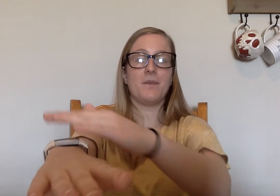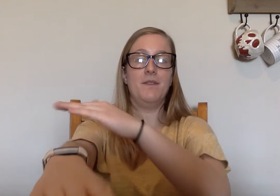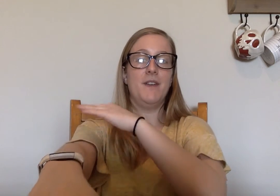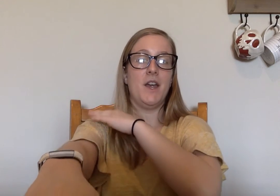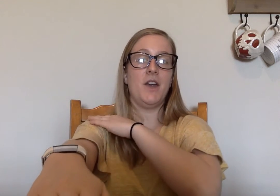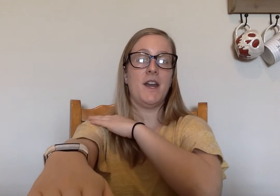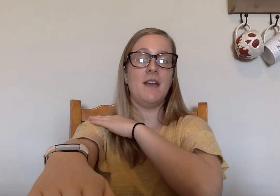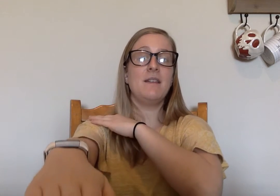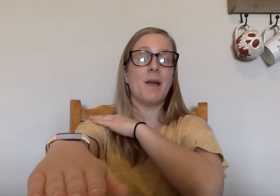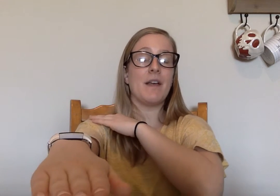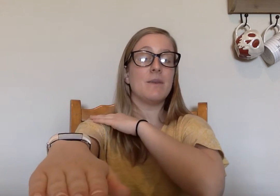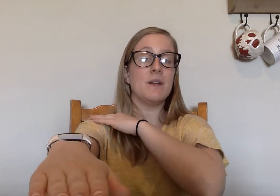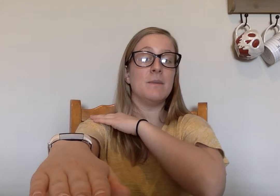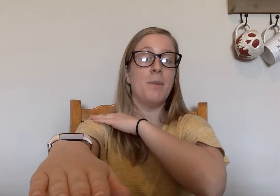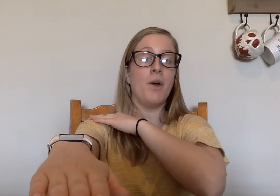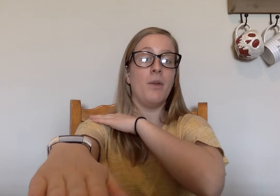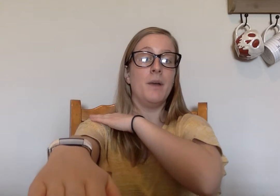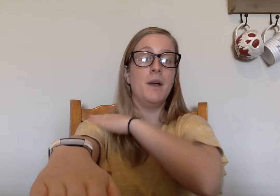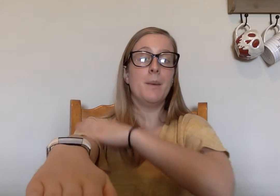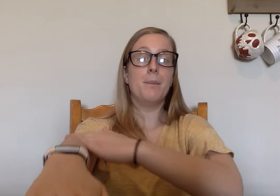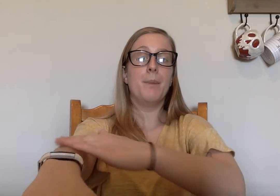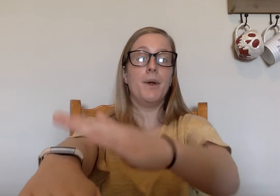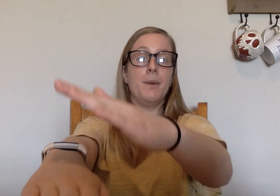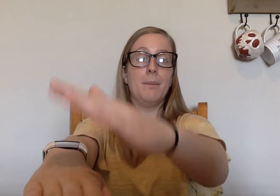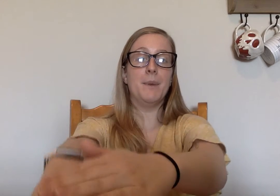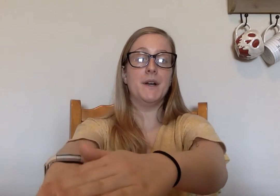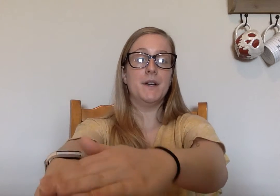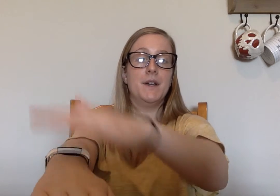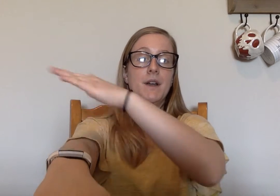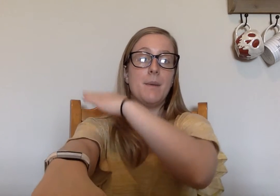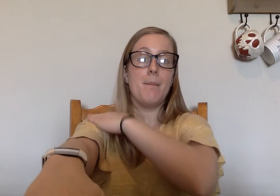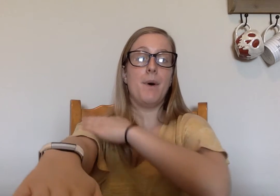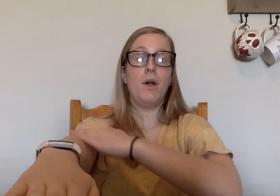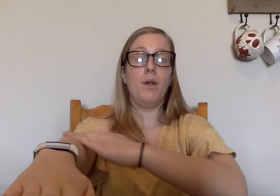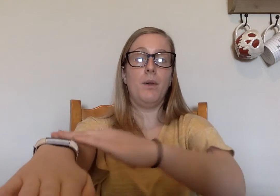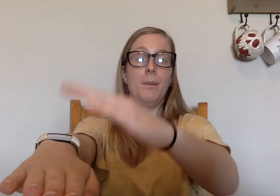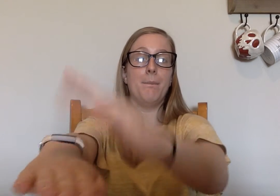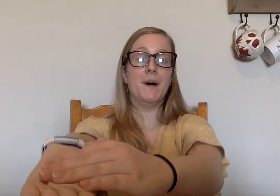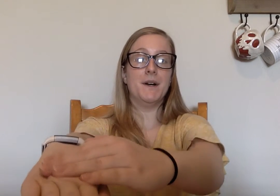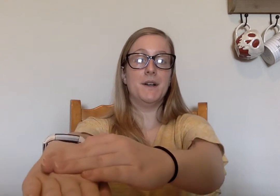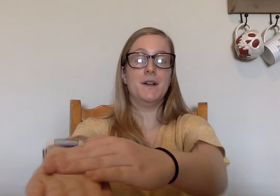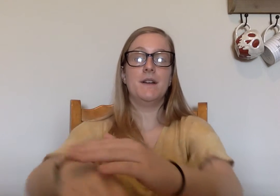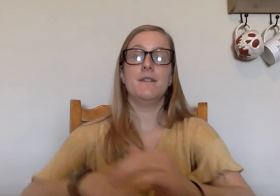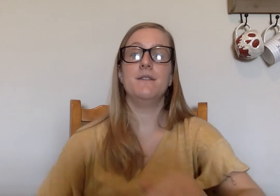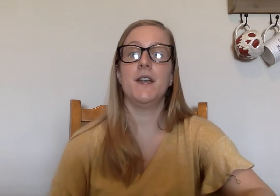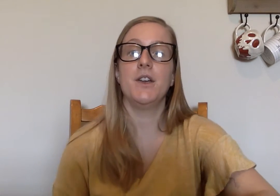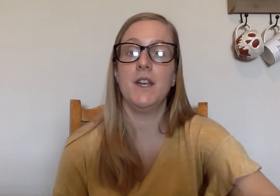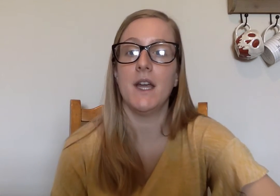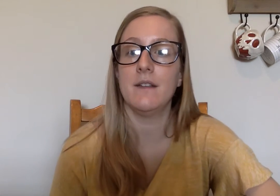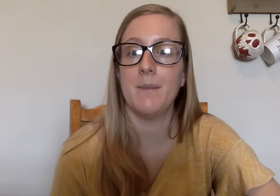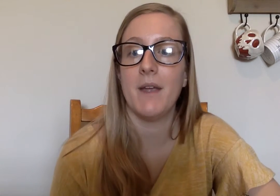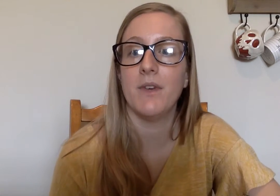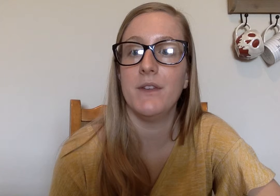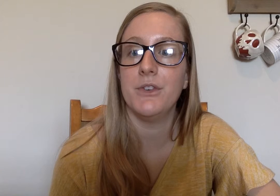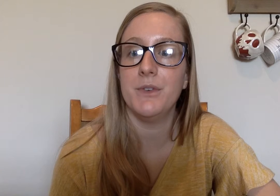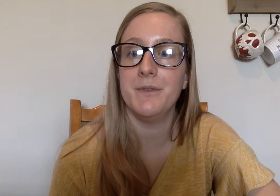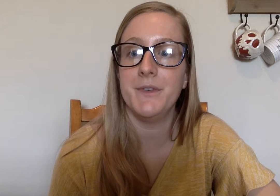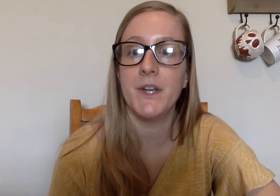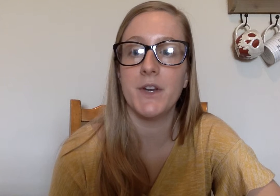Very nice. And my last one is bulb. Bulb. Bulb. Very nice, my friends. You're doing very